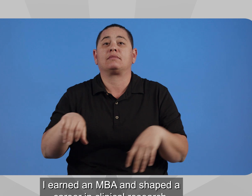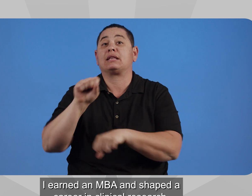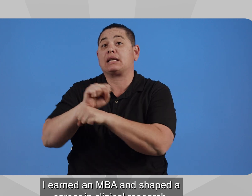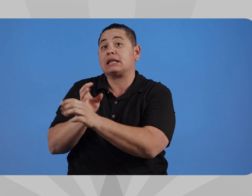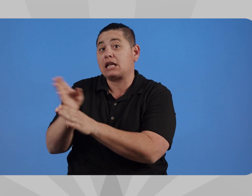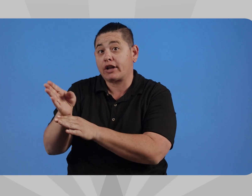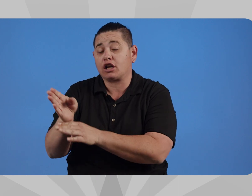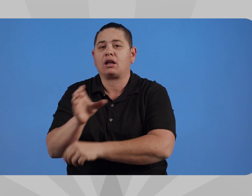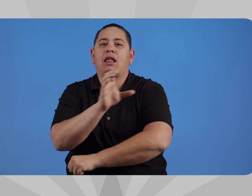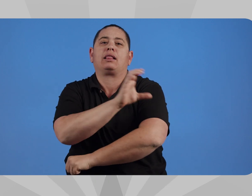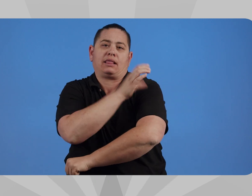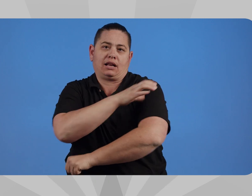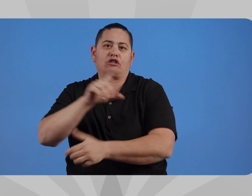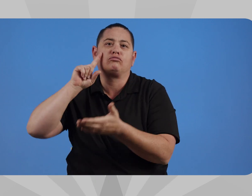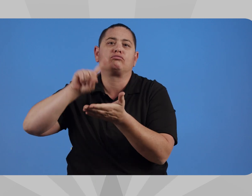research.